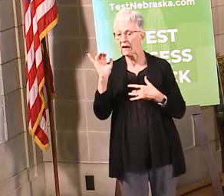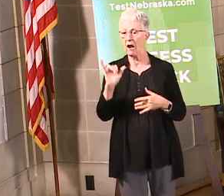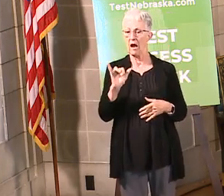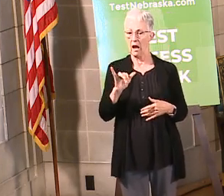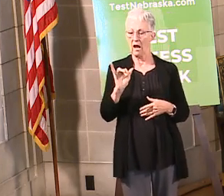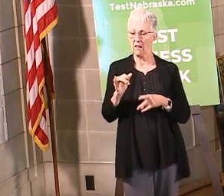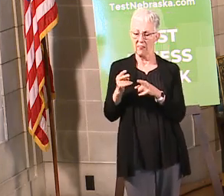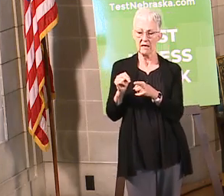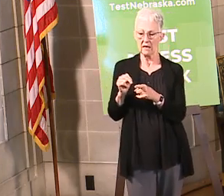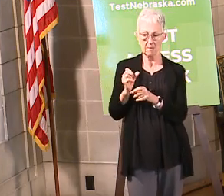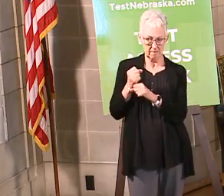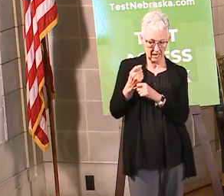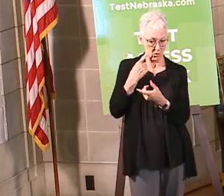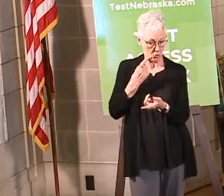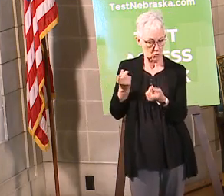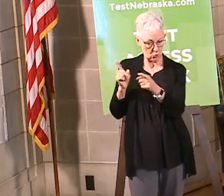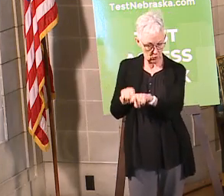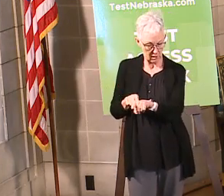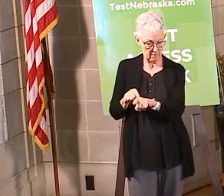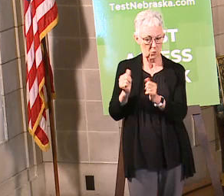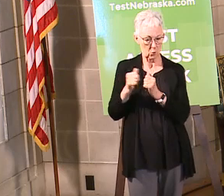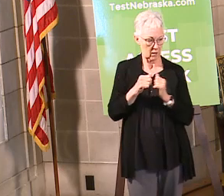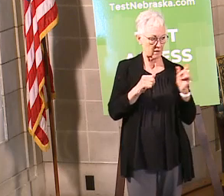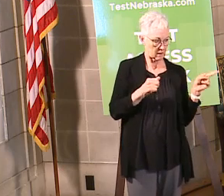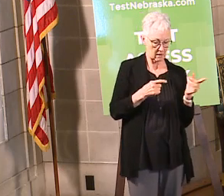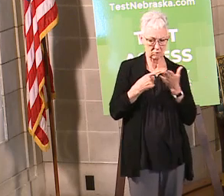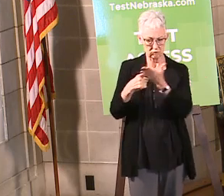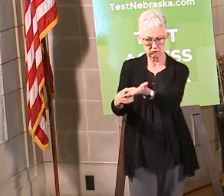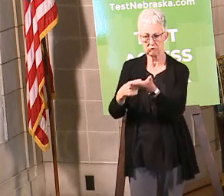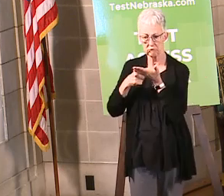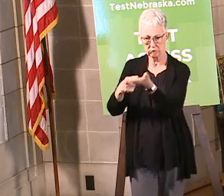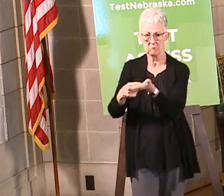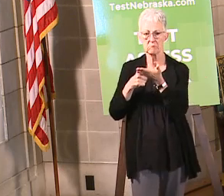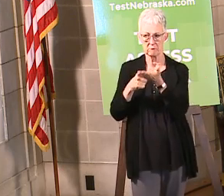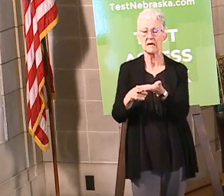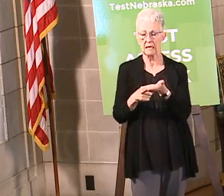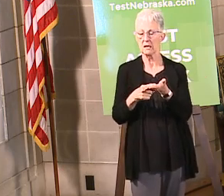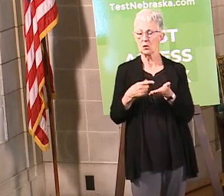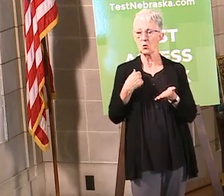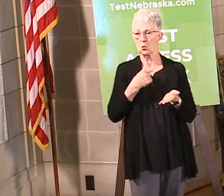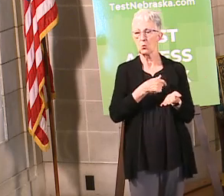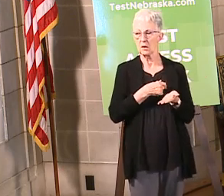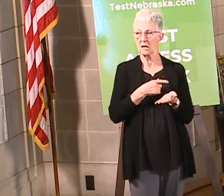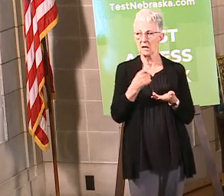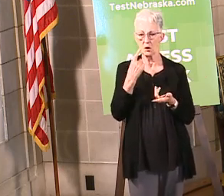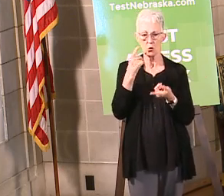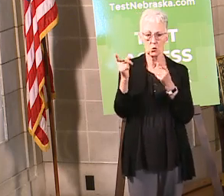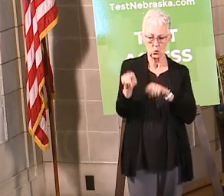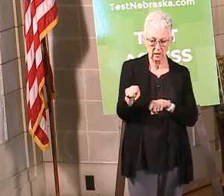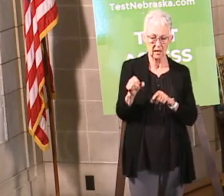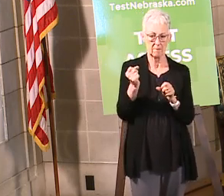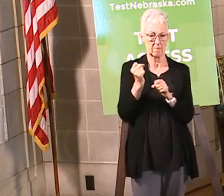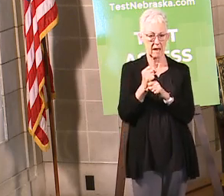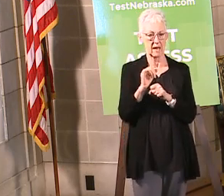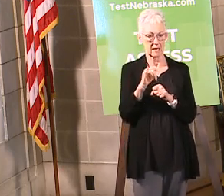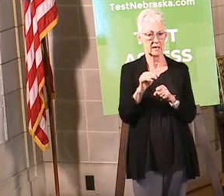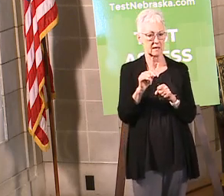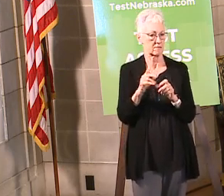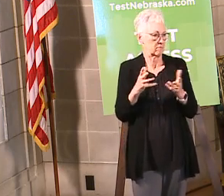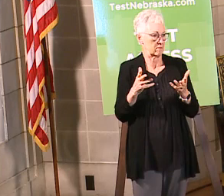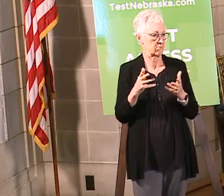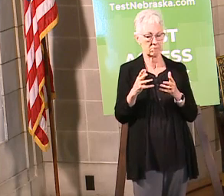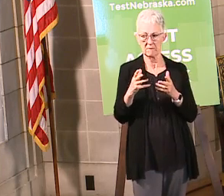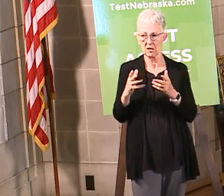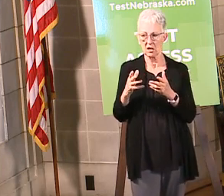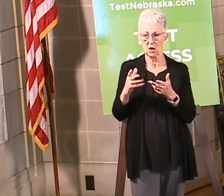Antone, our chief medical officer, and myself, I think actually sort of the one that signs the DHMs, but we ultimately try to make this a very collaborative process at the end of the